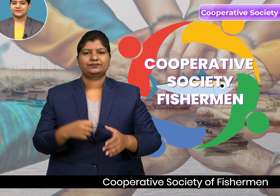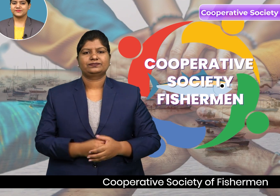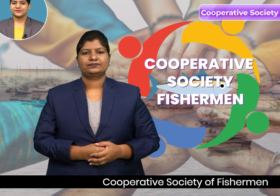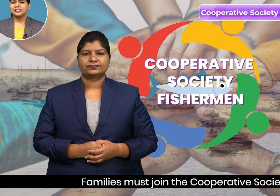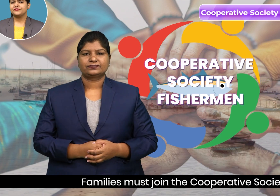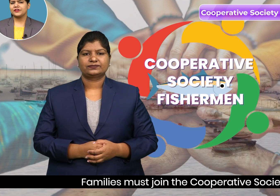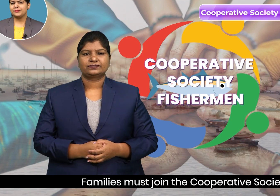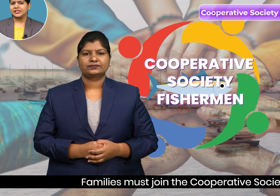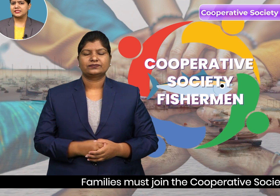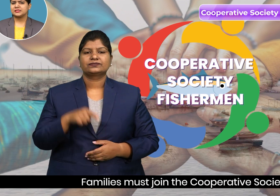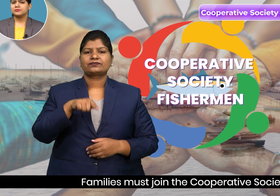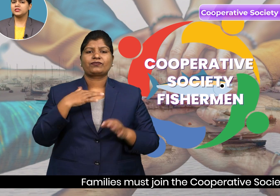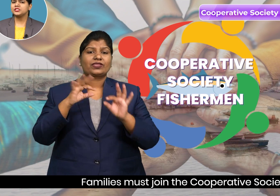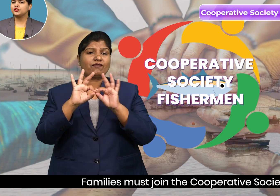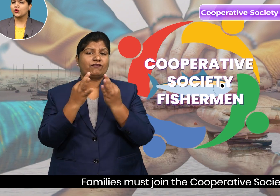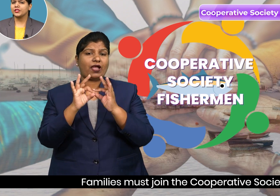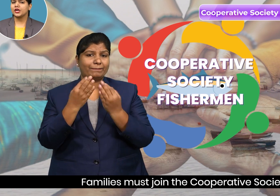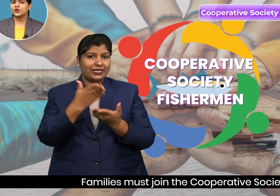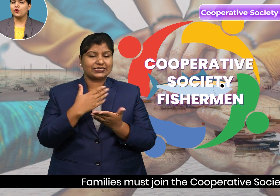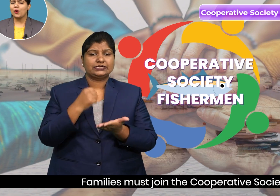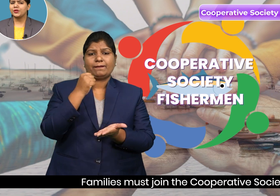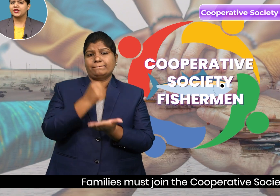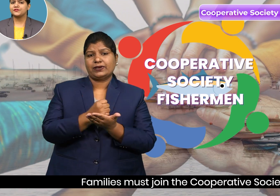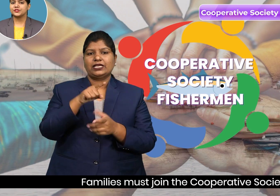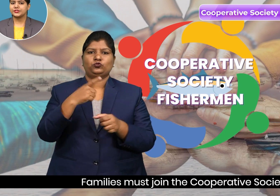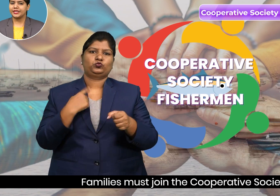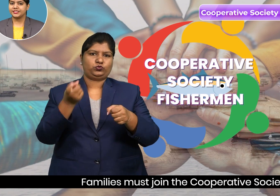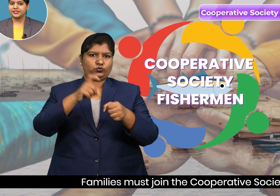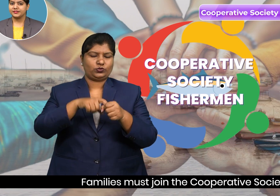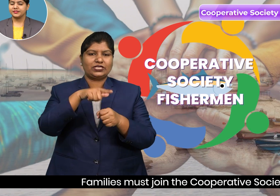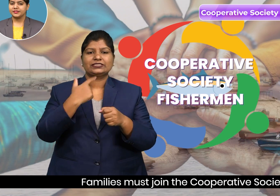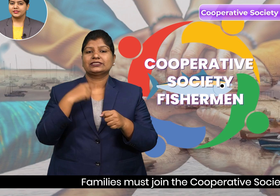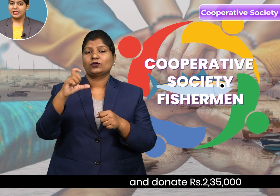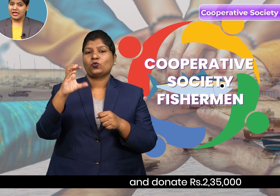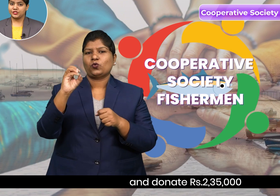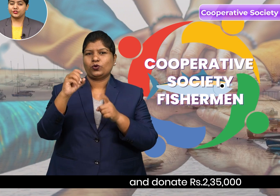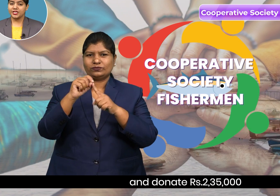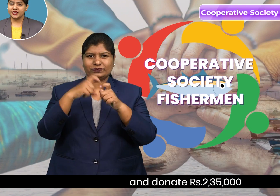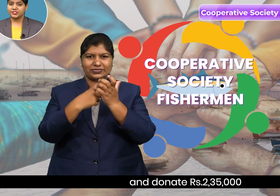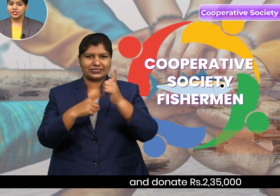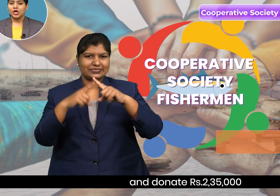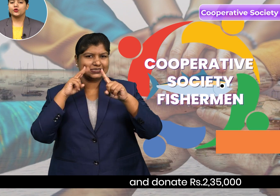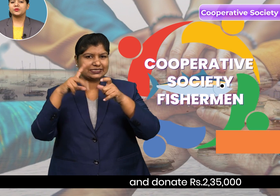Families must join the Cooperative Society and donate Rs.